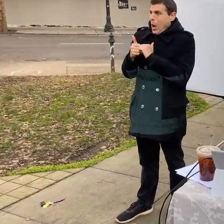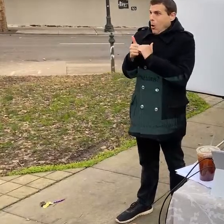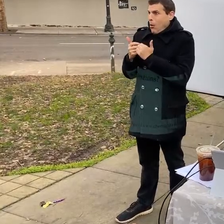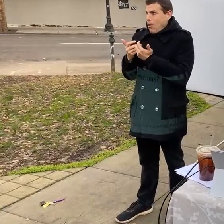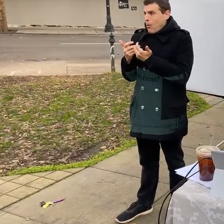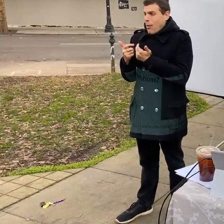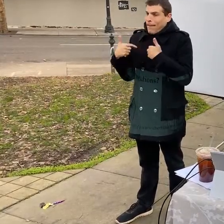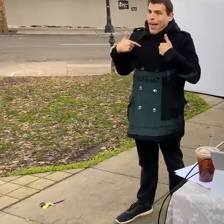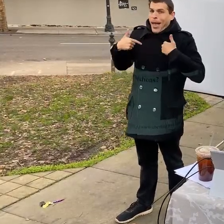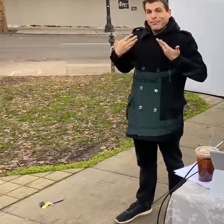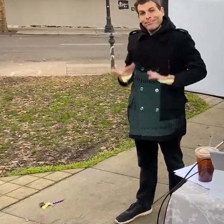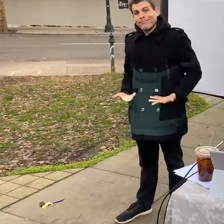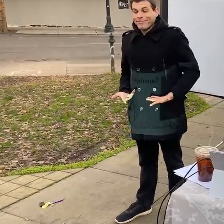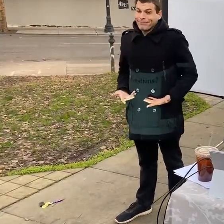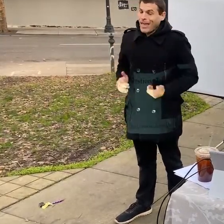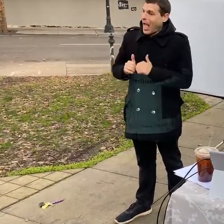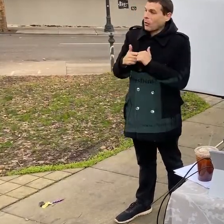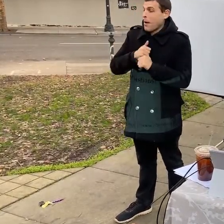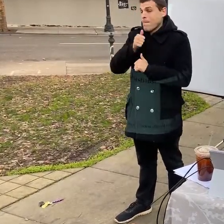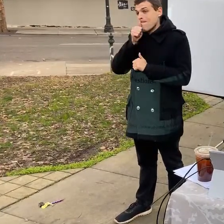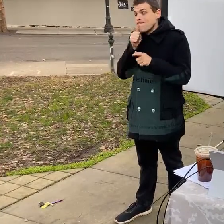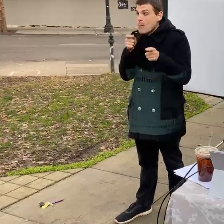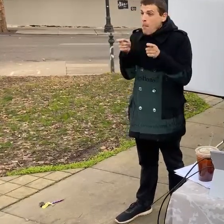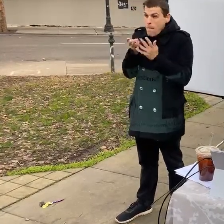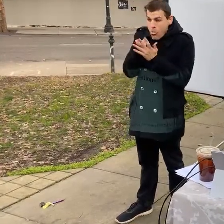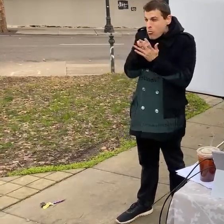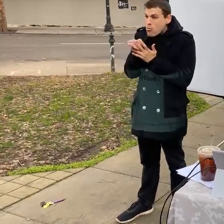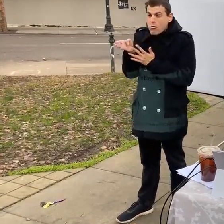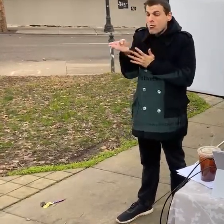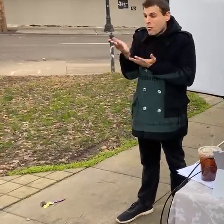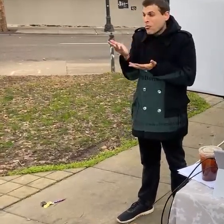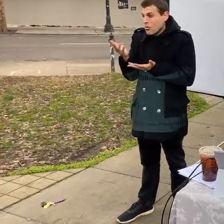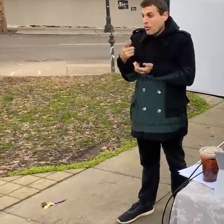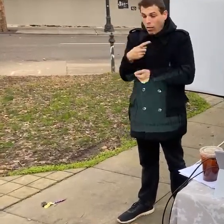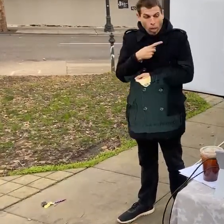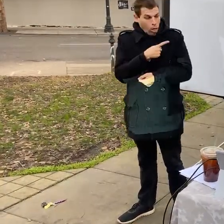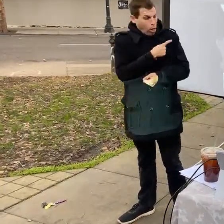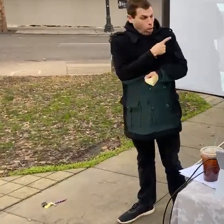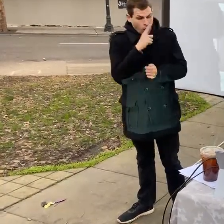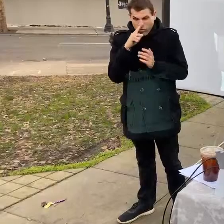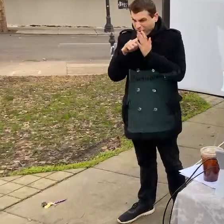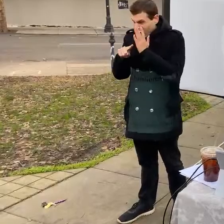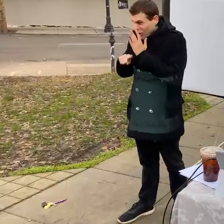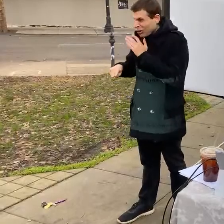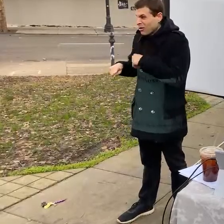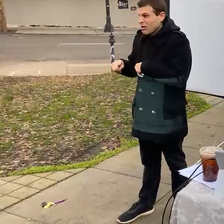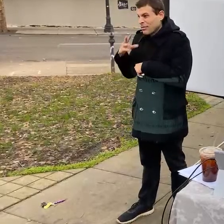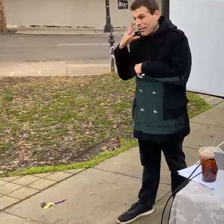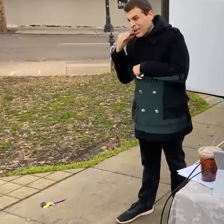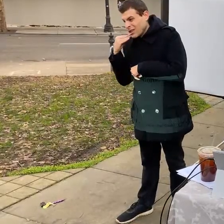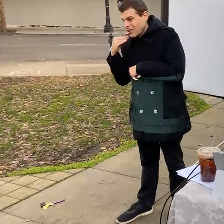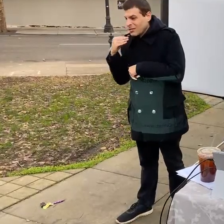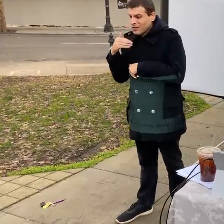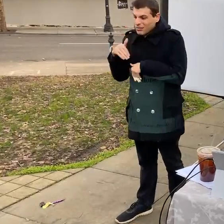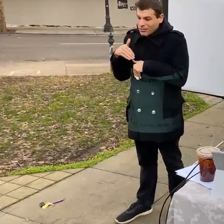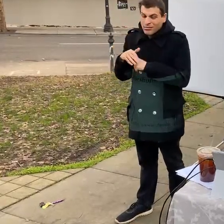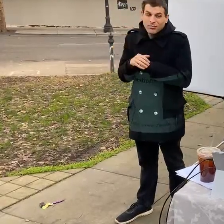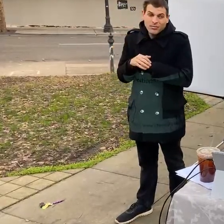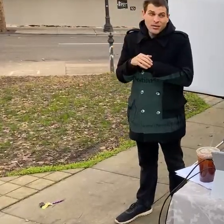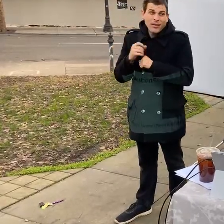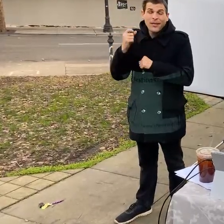and how i've been coping when working on this stuff which is